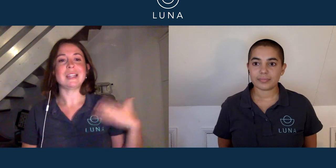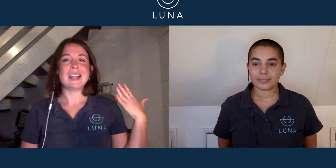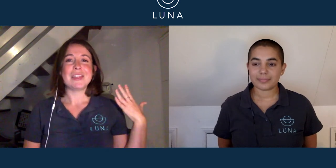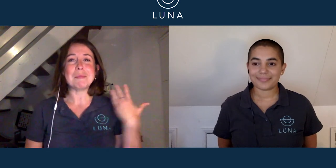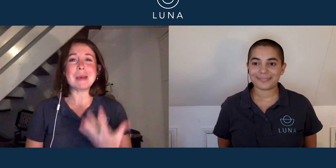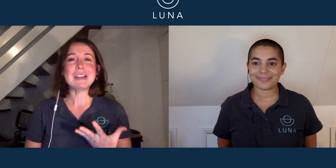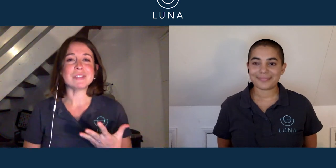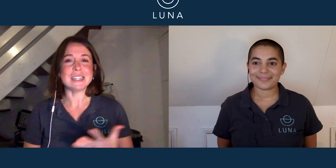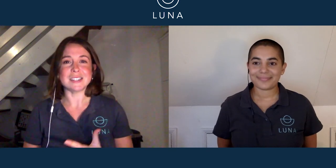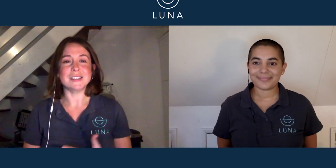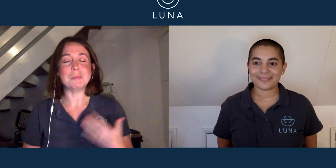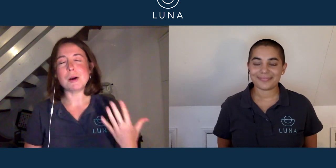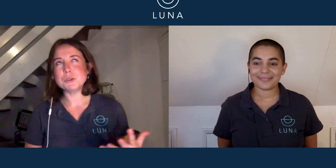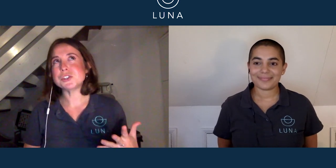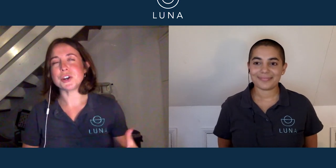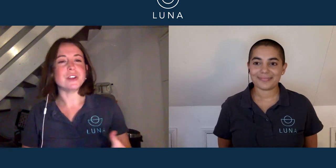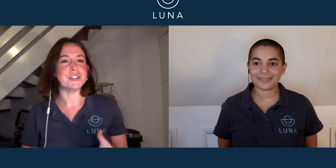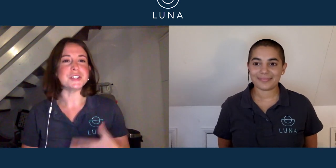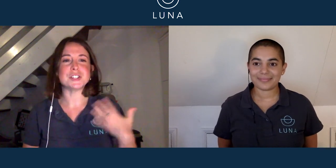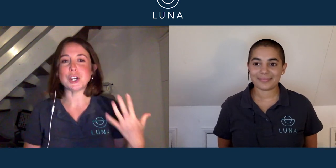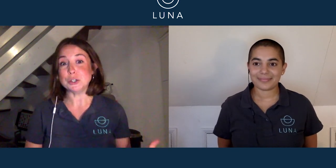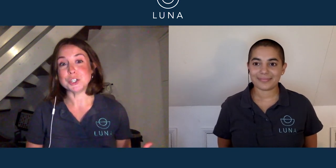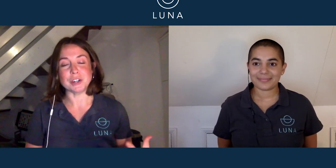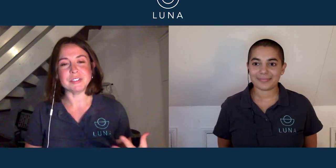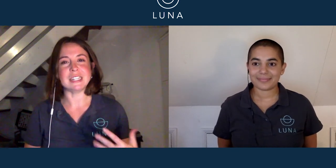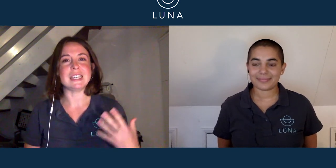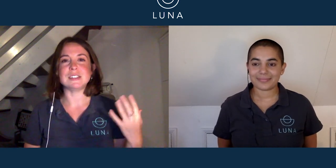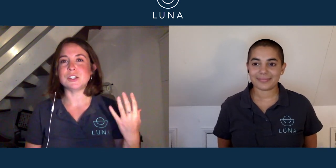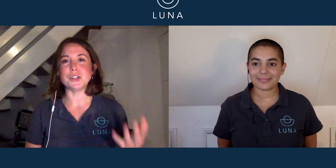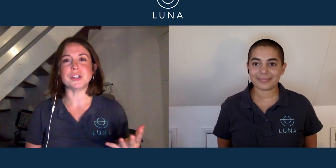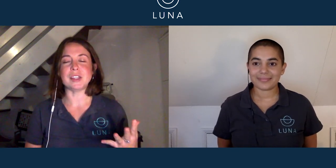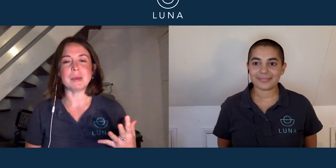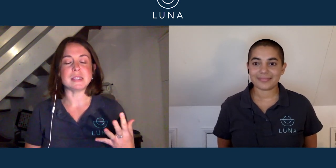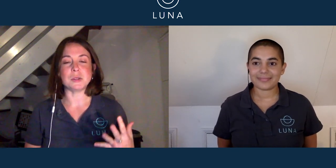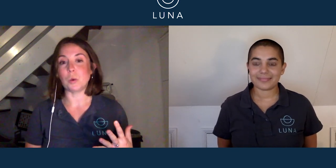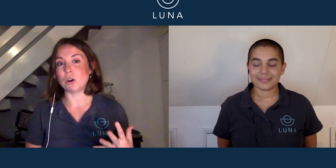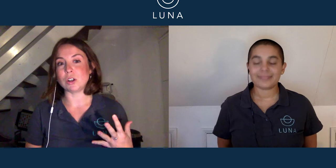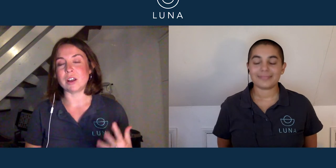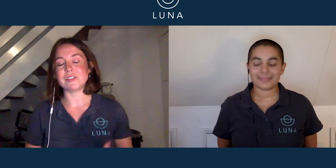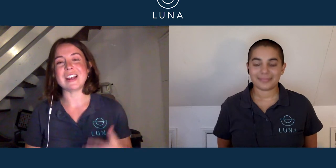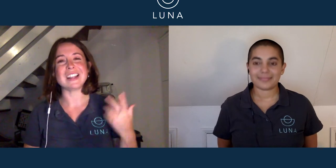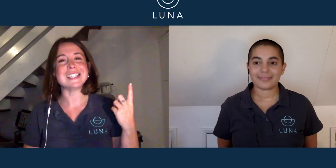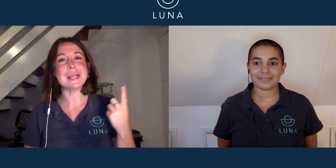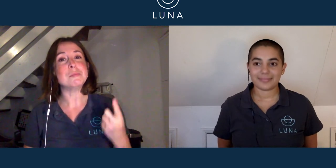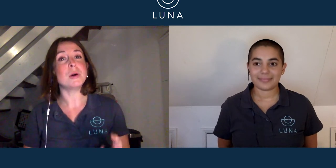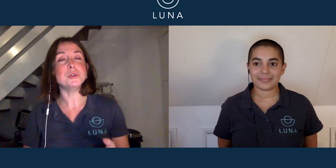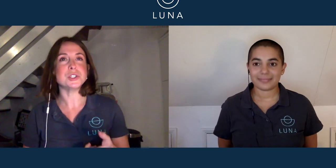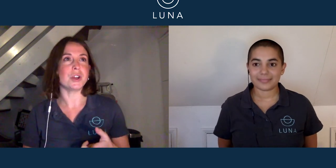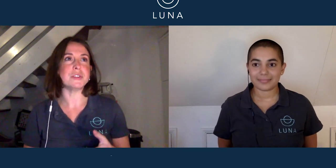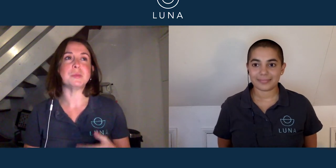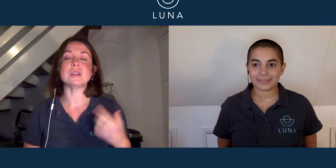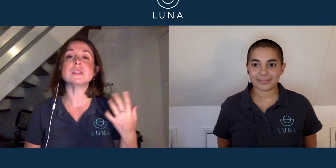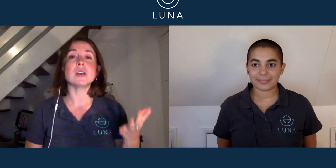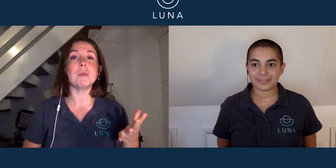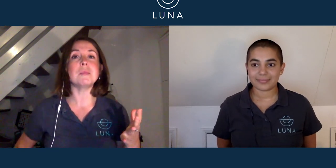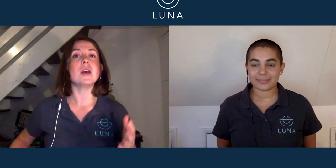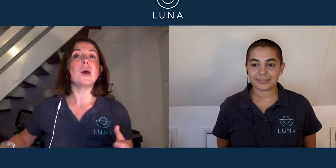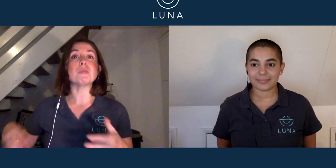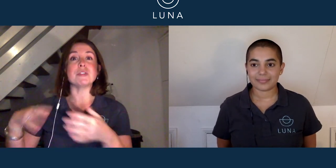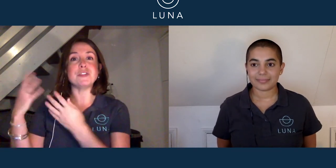The main reason that most divers go diving is to look at the amazing wildlife. And I say most divers because some prefer